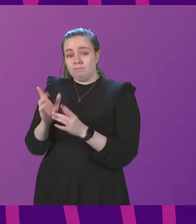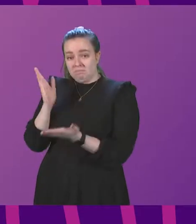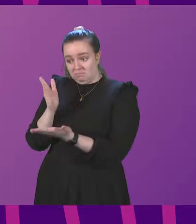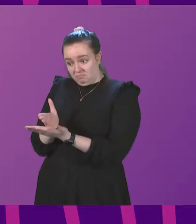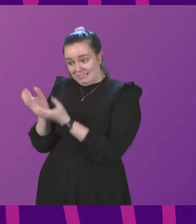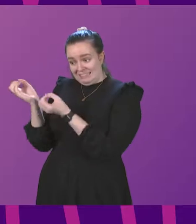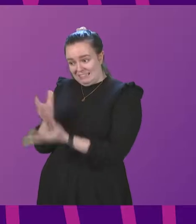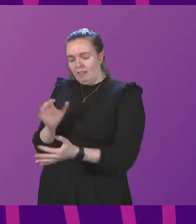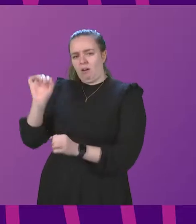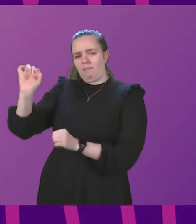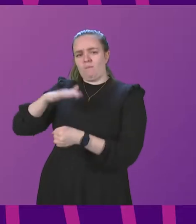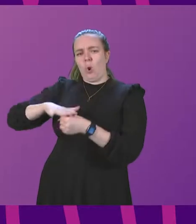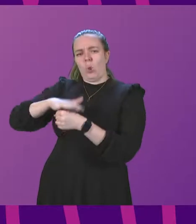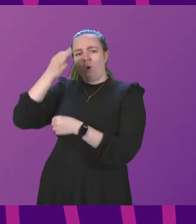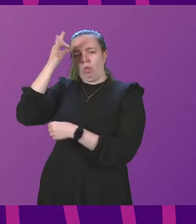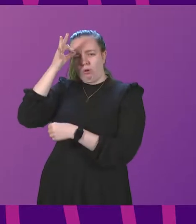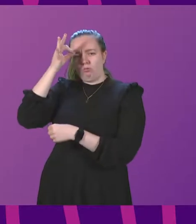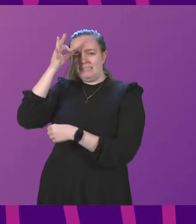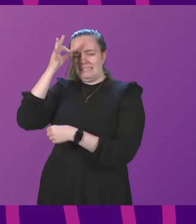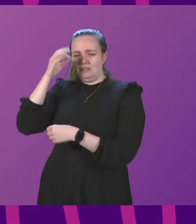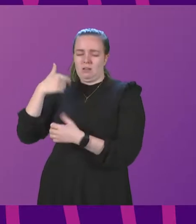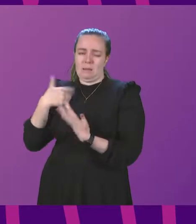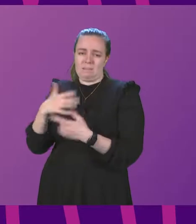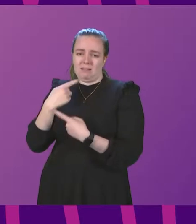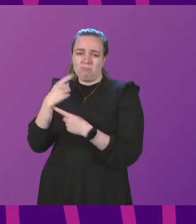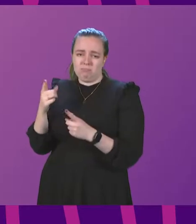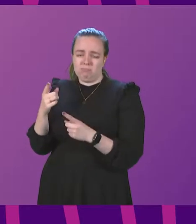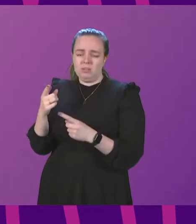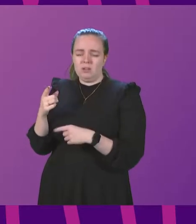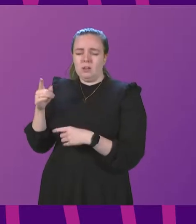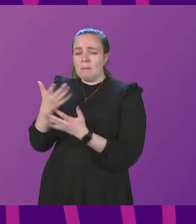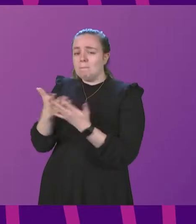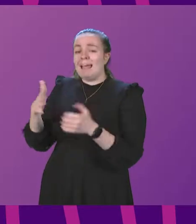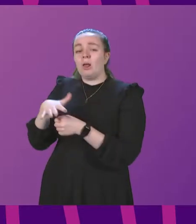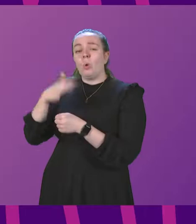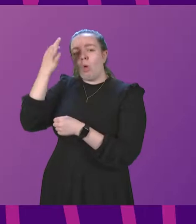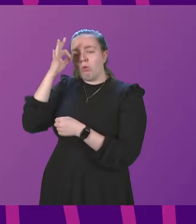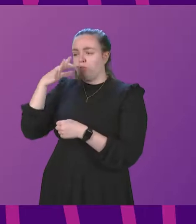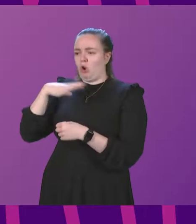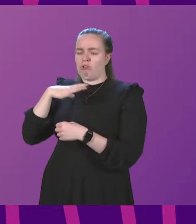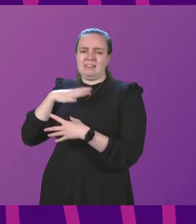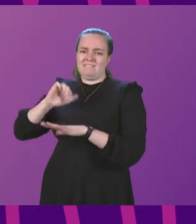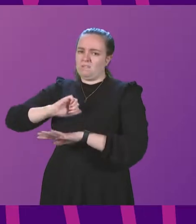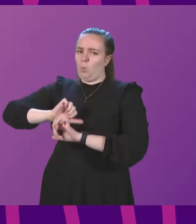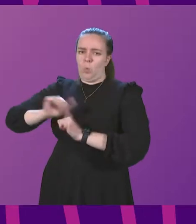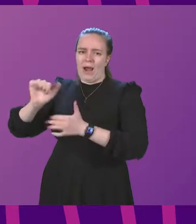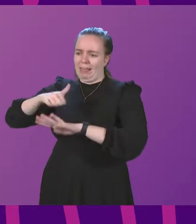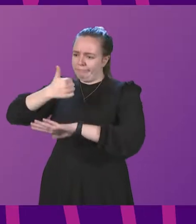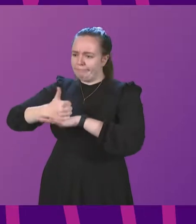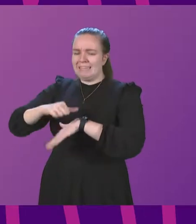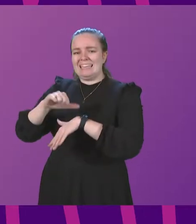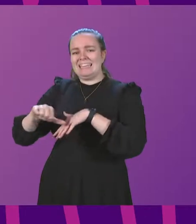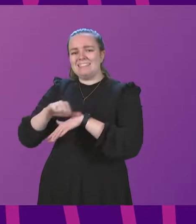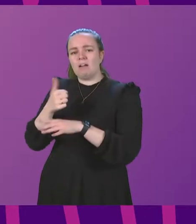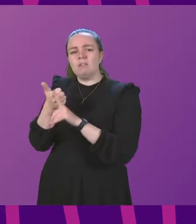is for local authorities. As I mentioned during my statement, many local authorities already have a well-established Easter support